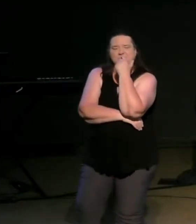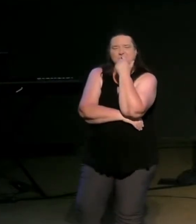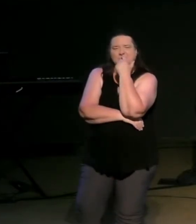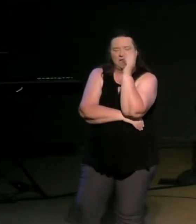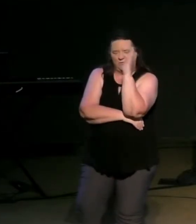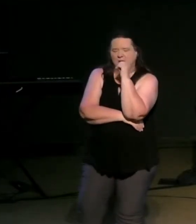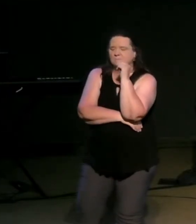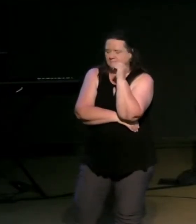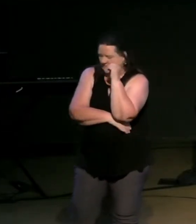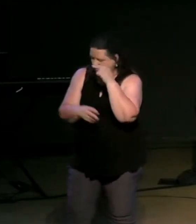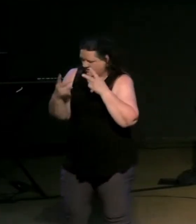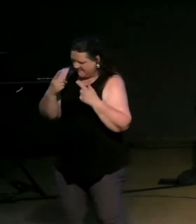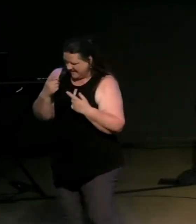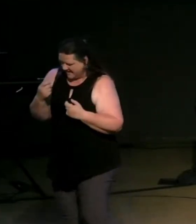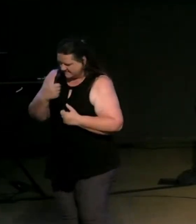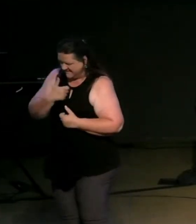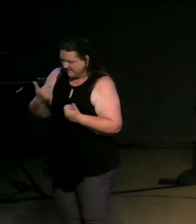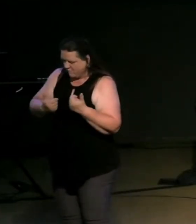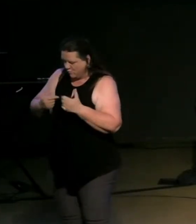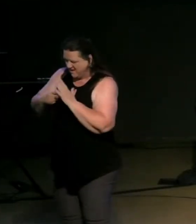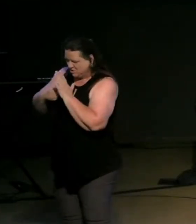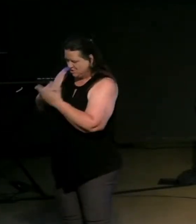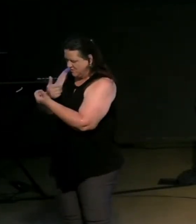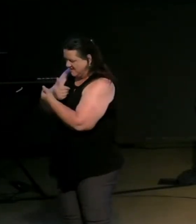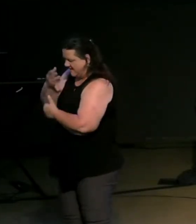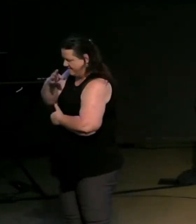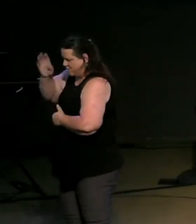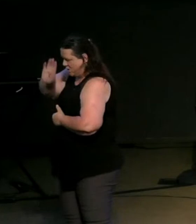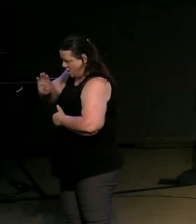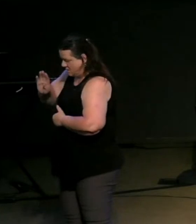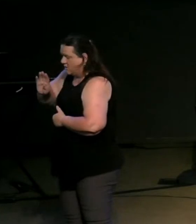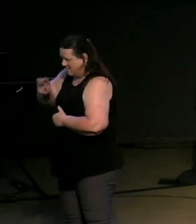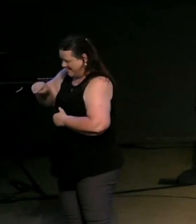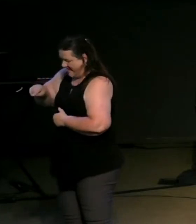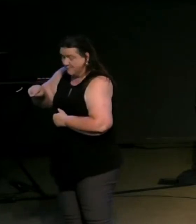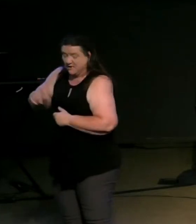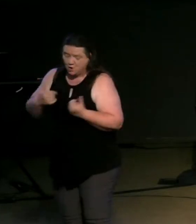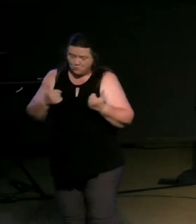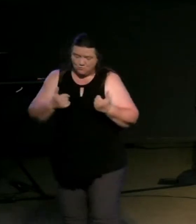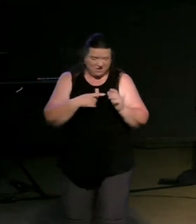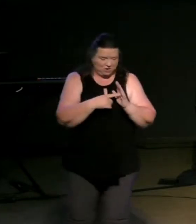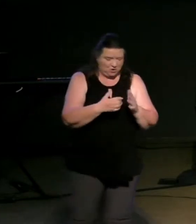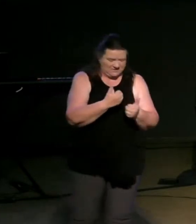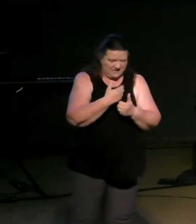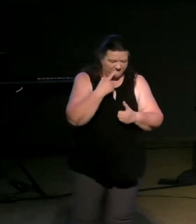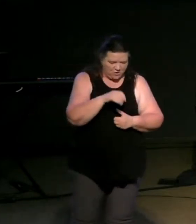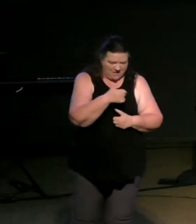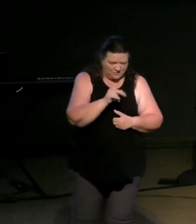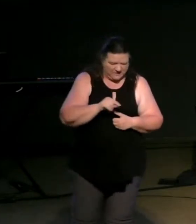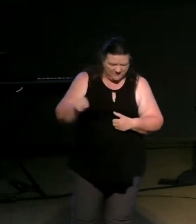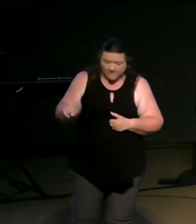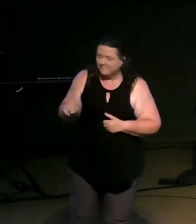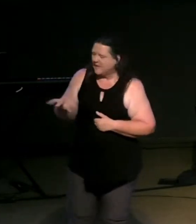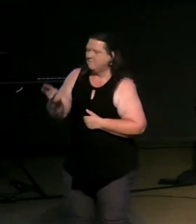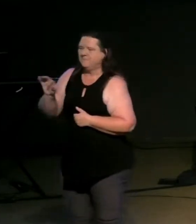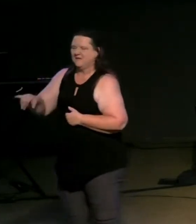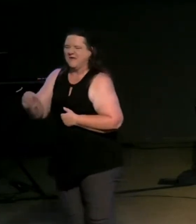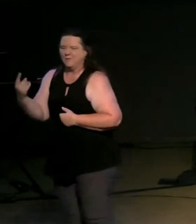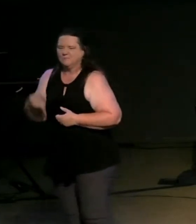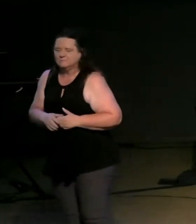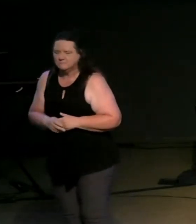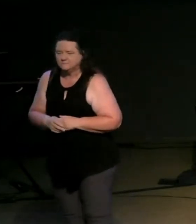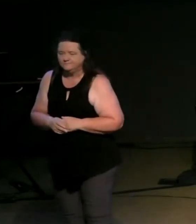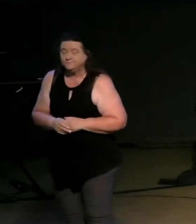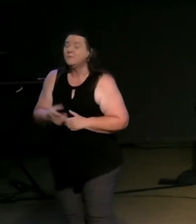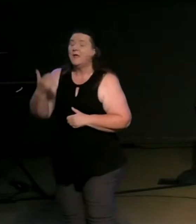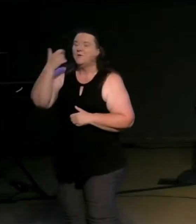demonstrates the love for god and the love for others i was reminded of this while driving home with my